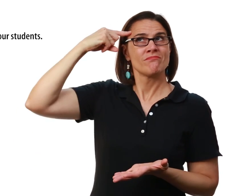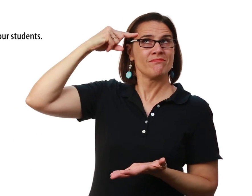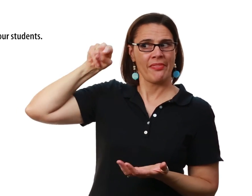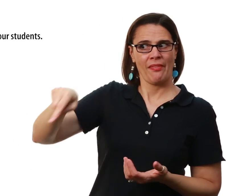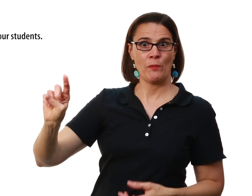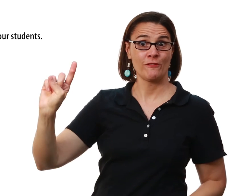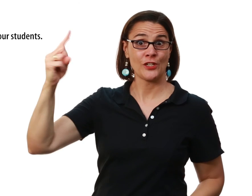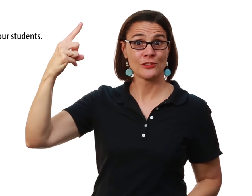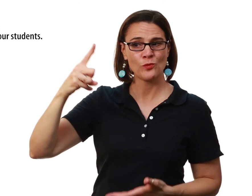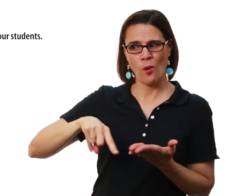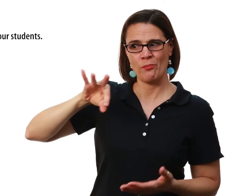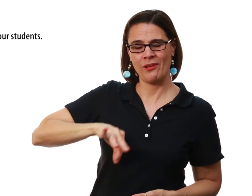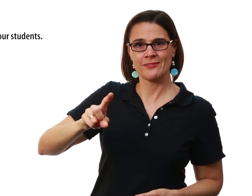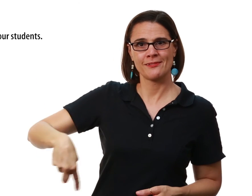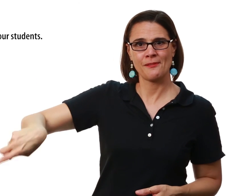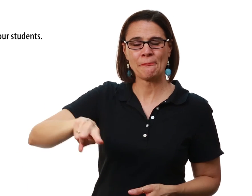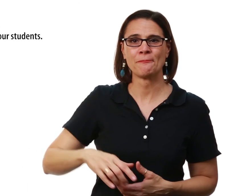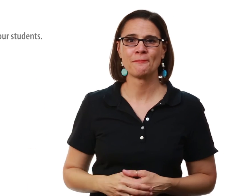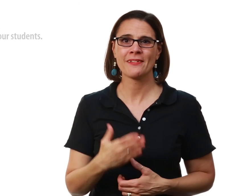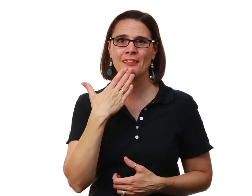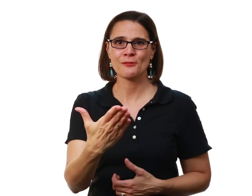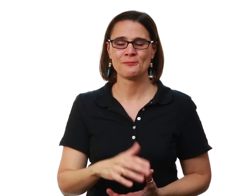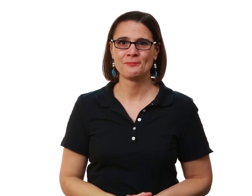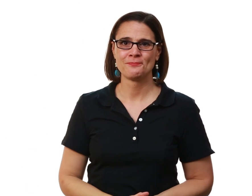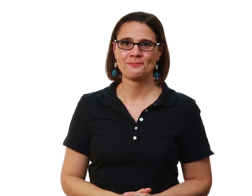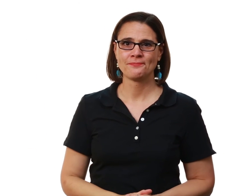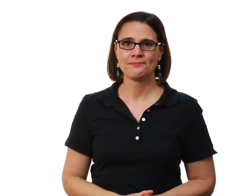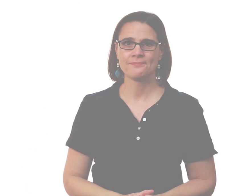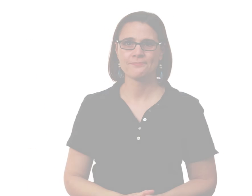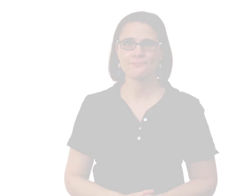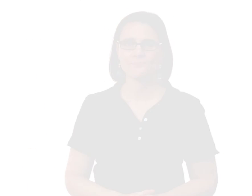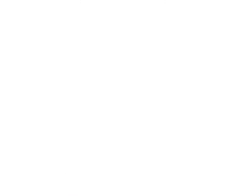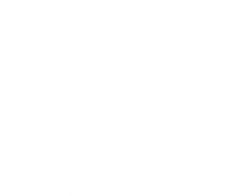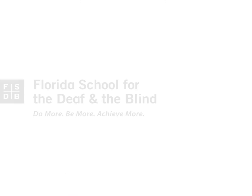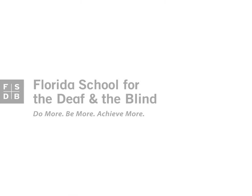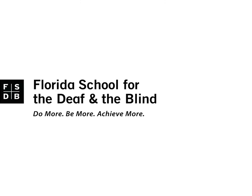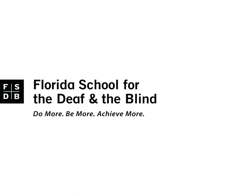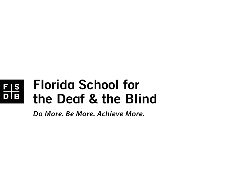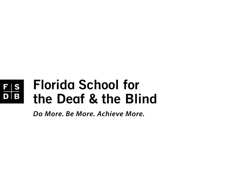always think about them first And what would benefit them Thank you To learn If they What